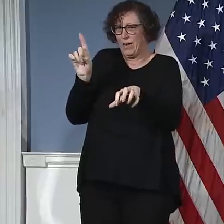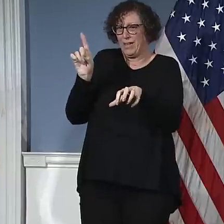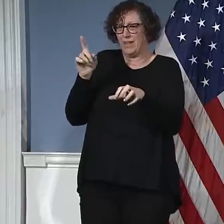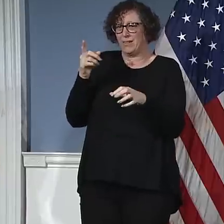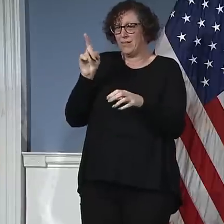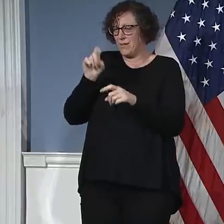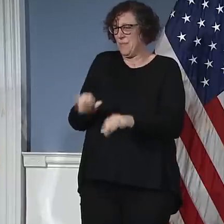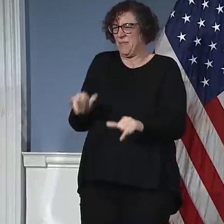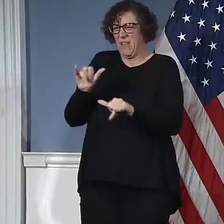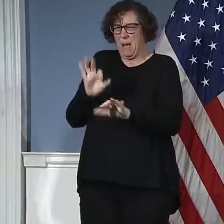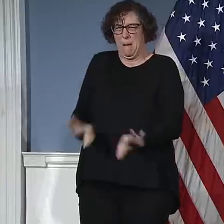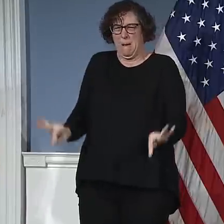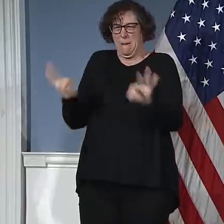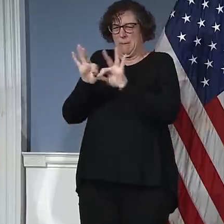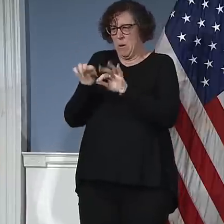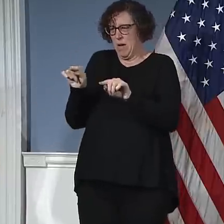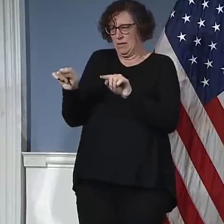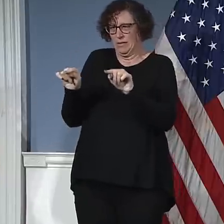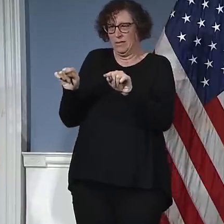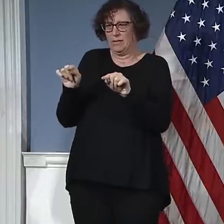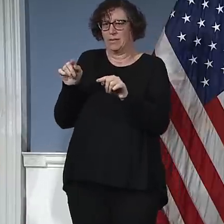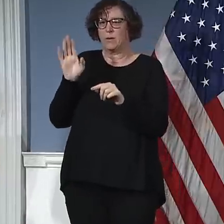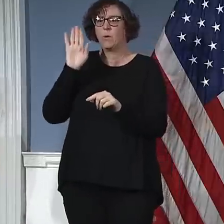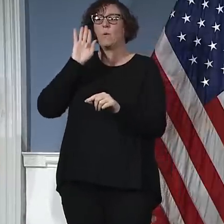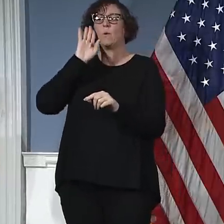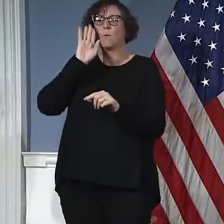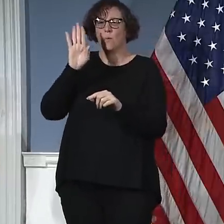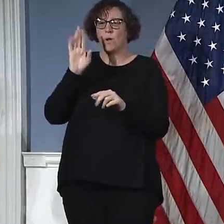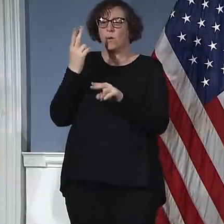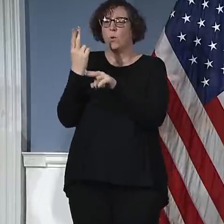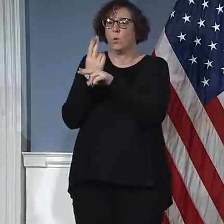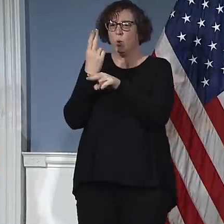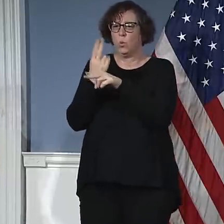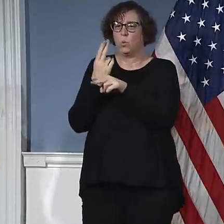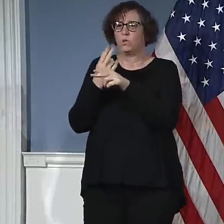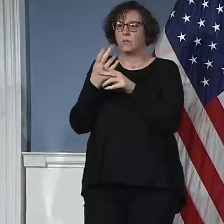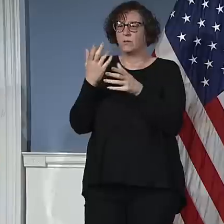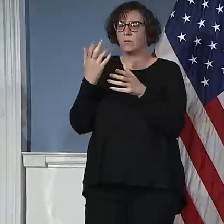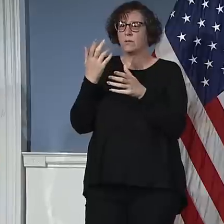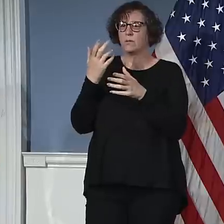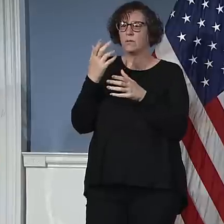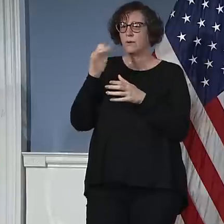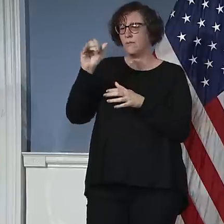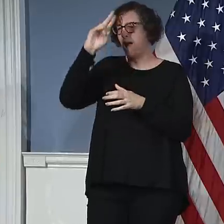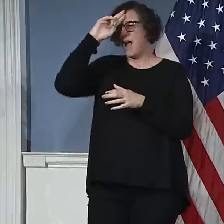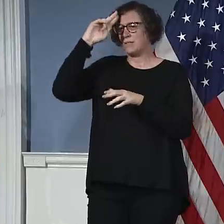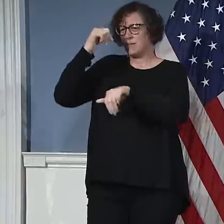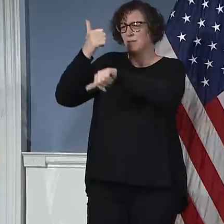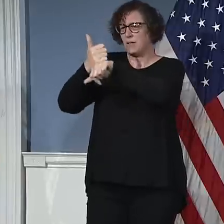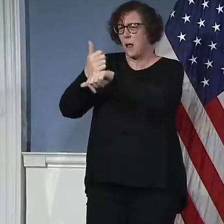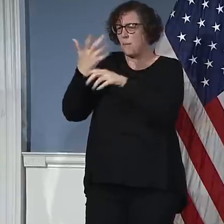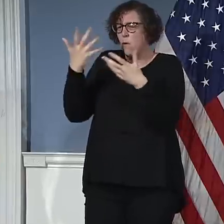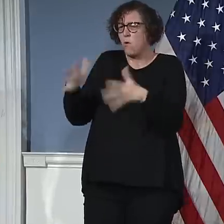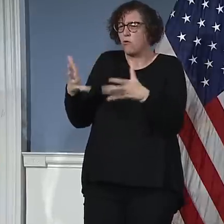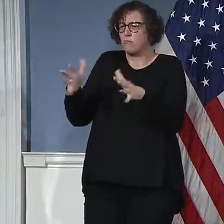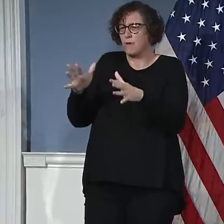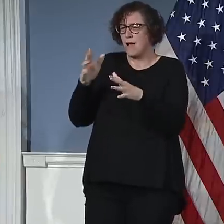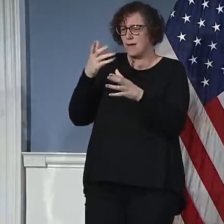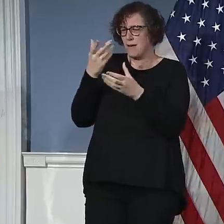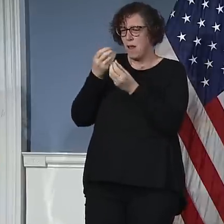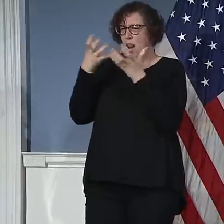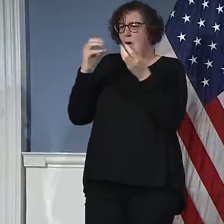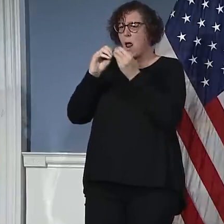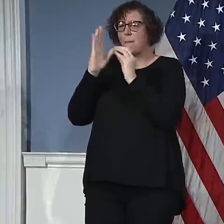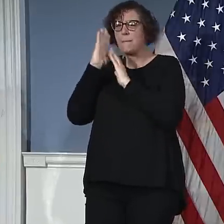existing hospitals, which as Dr. Katz has said will be in many cases will be primarily